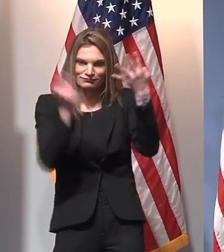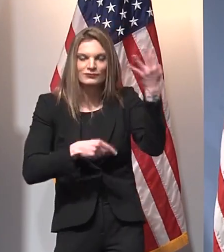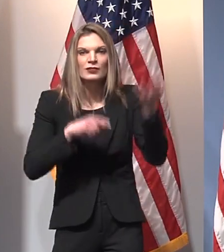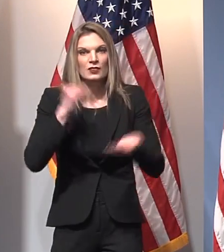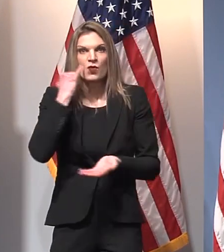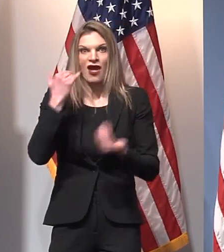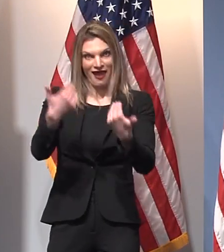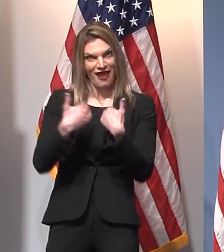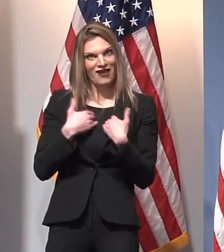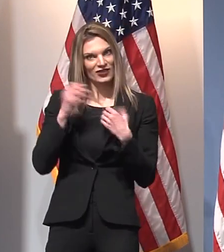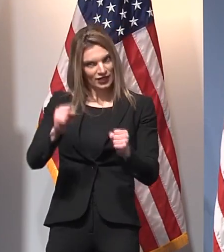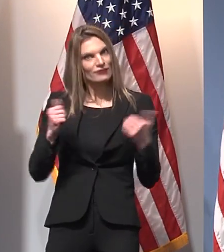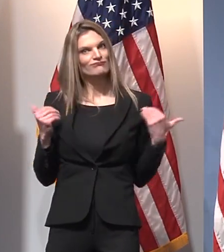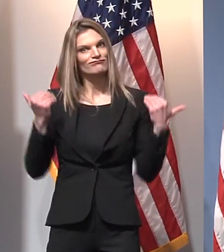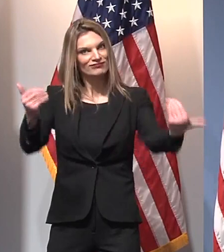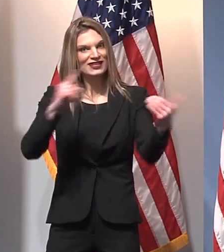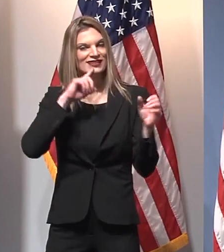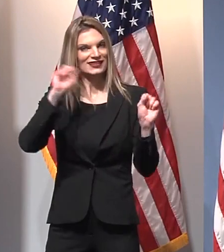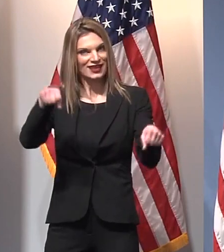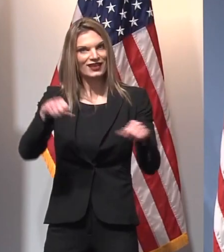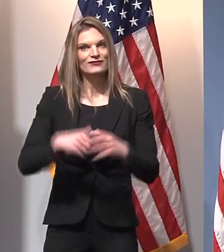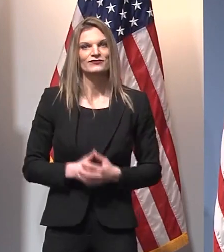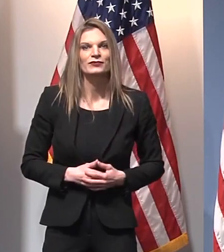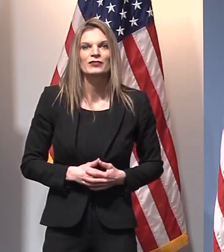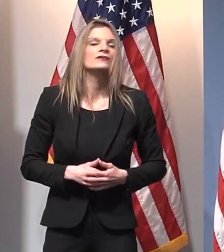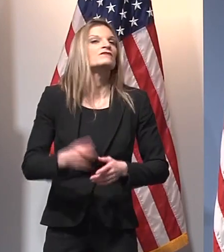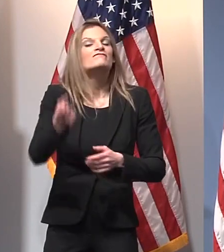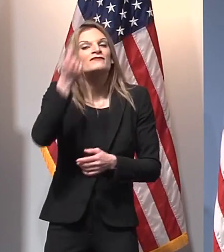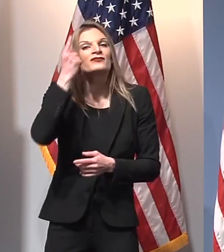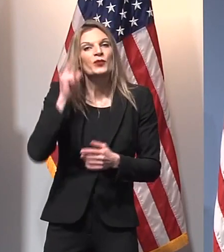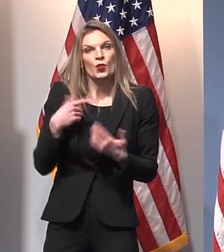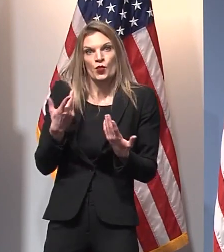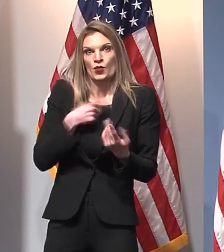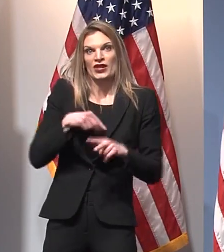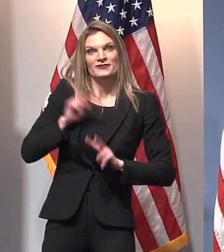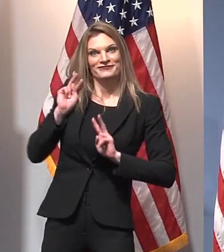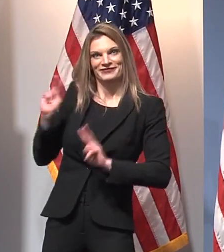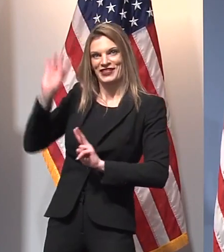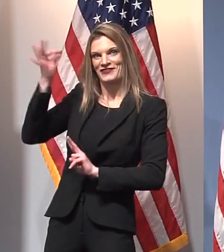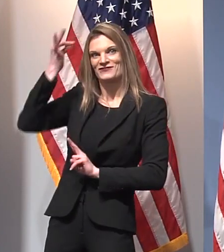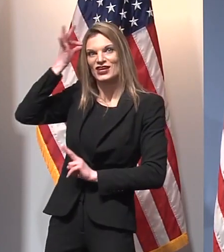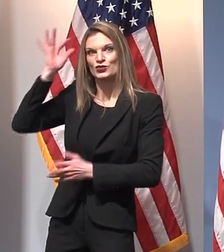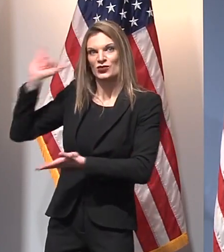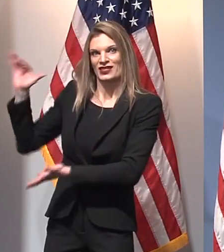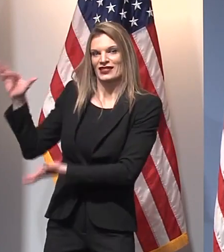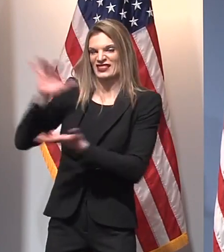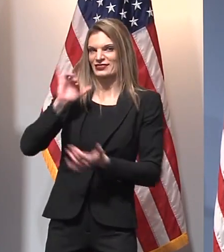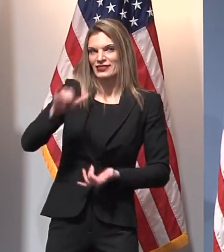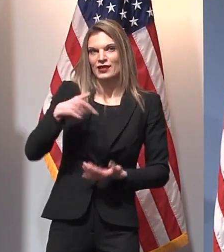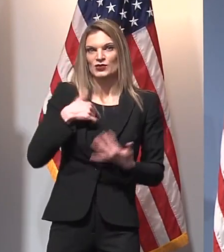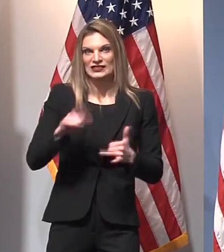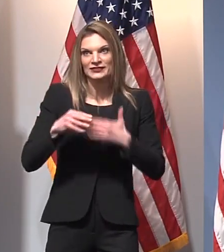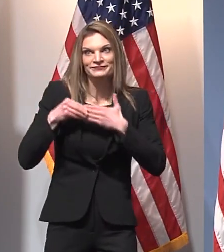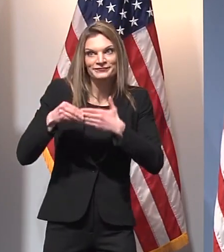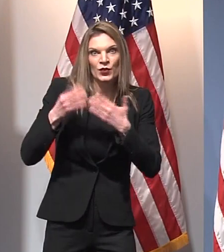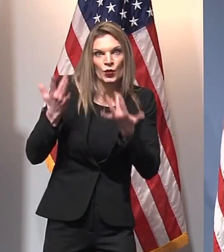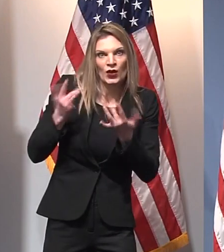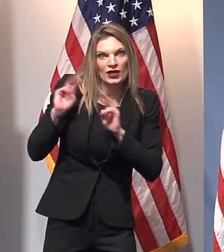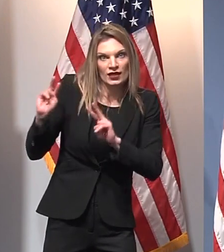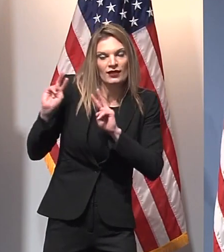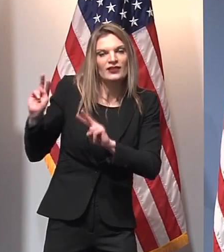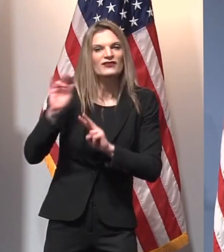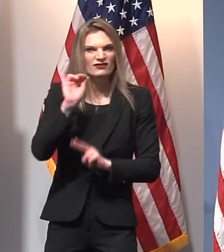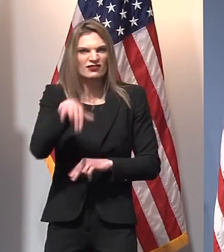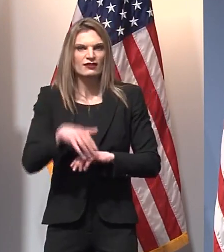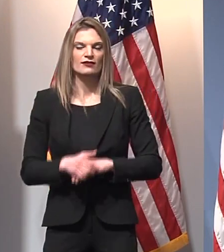in, but it's precarious because we need those federal resources that have been allocated that just simply haven't been appropriated yet.